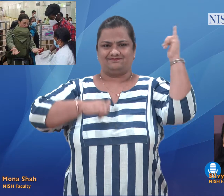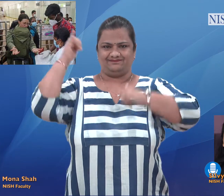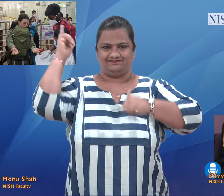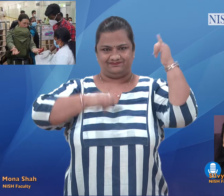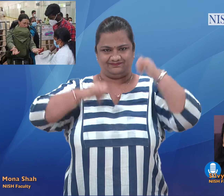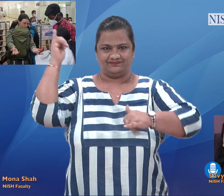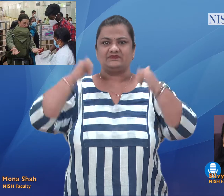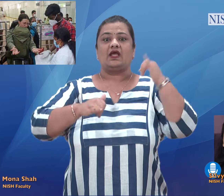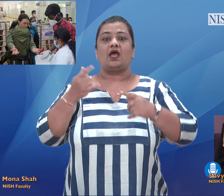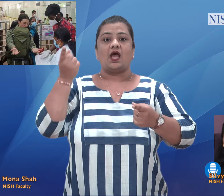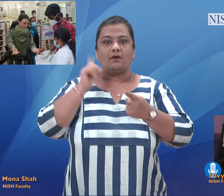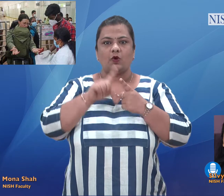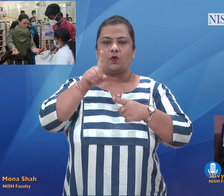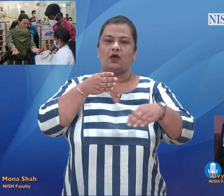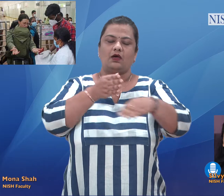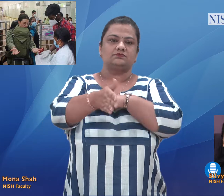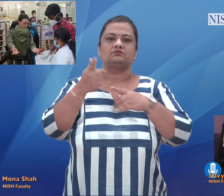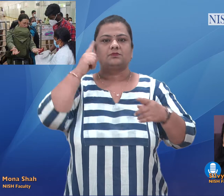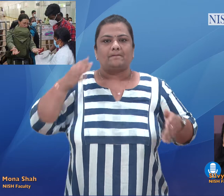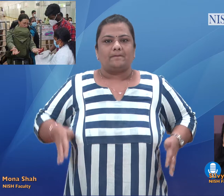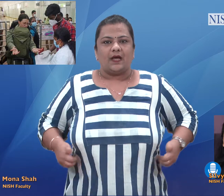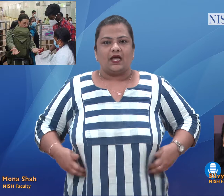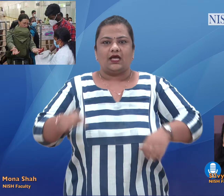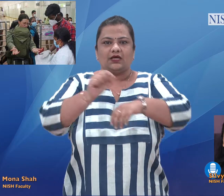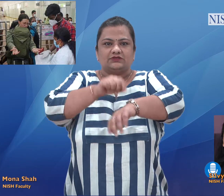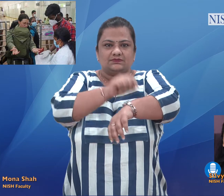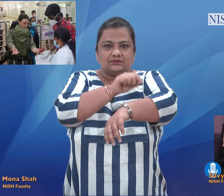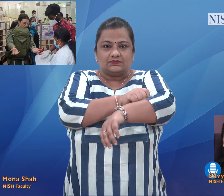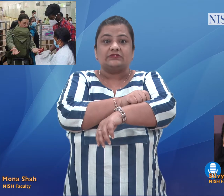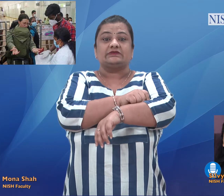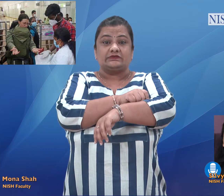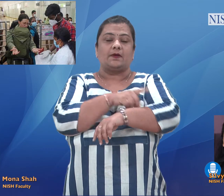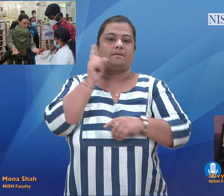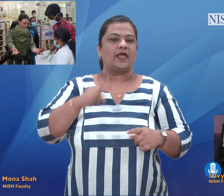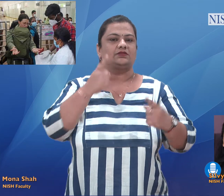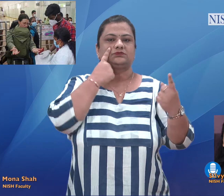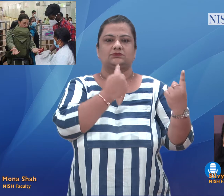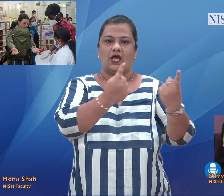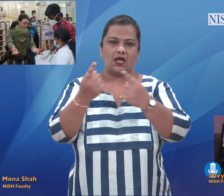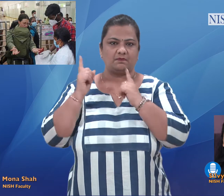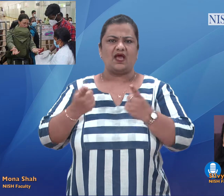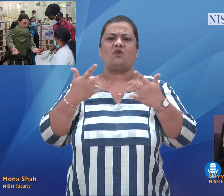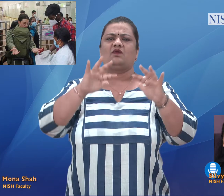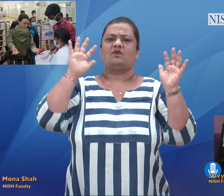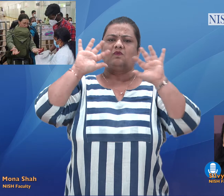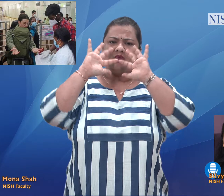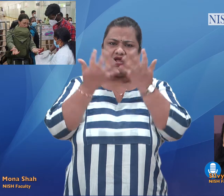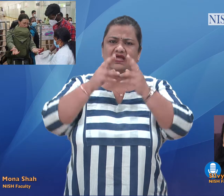adopted against monkeypox in the state. International travellers coming to the state can approach these help desks if they have any